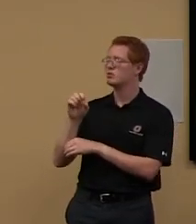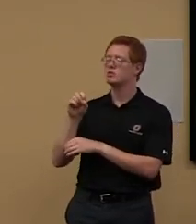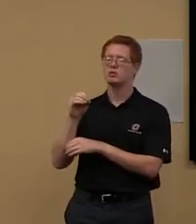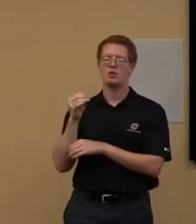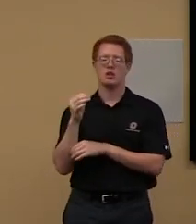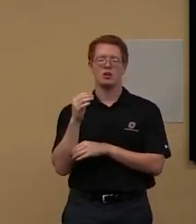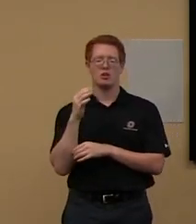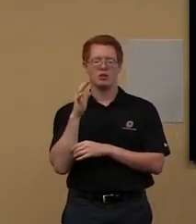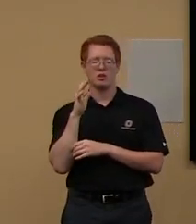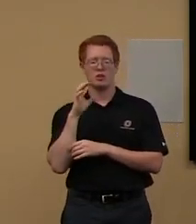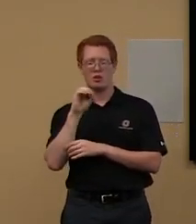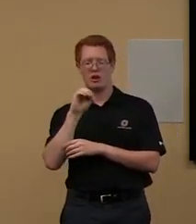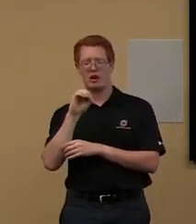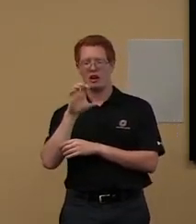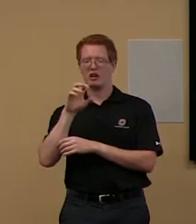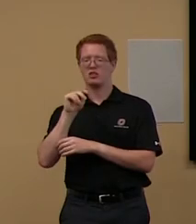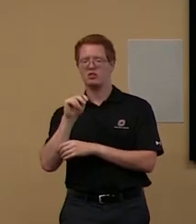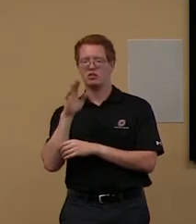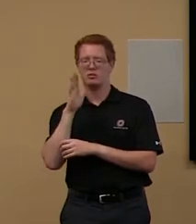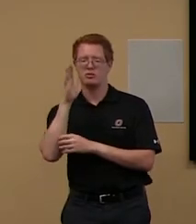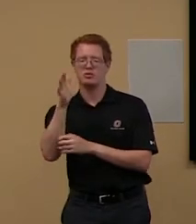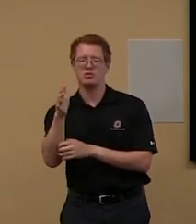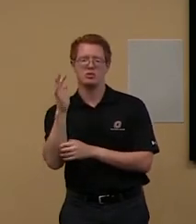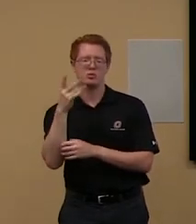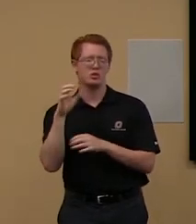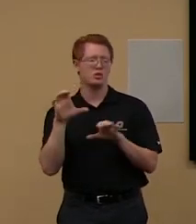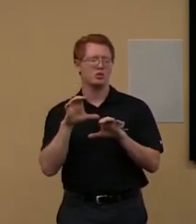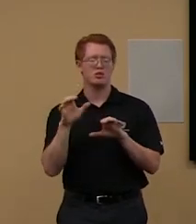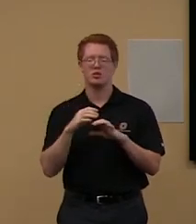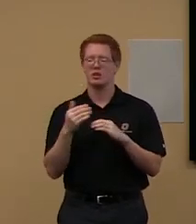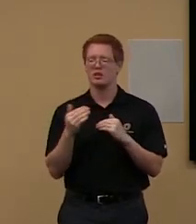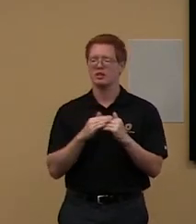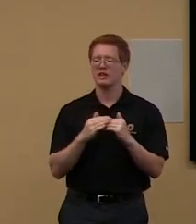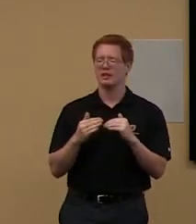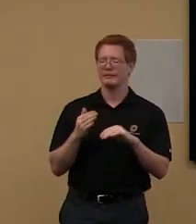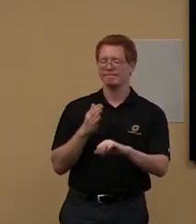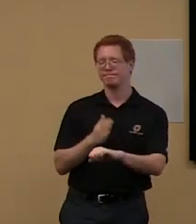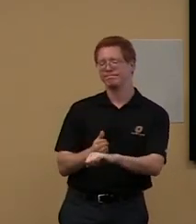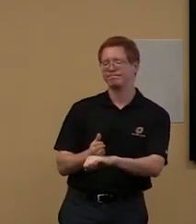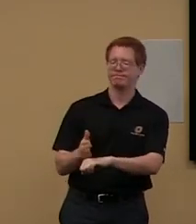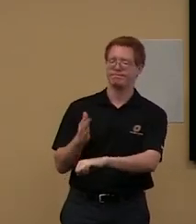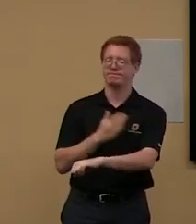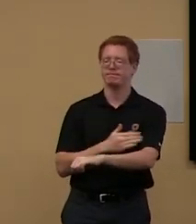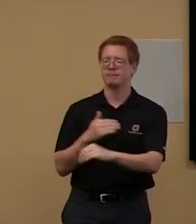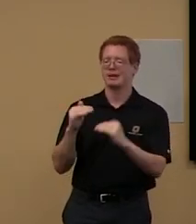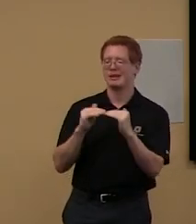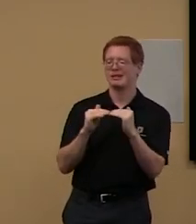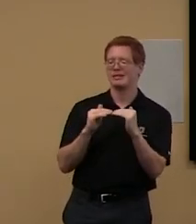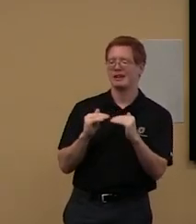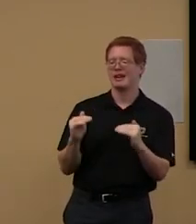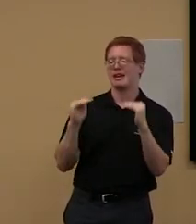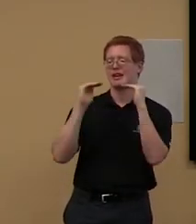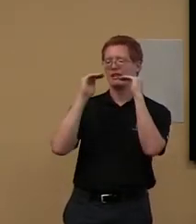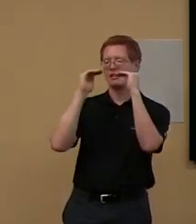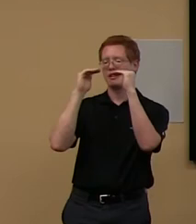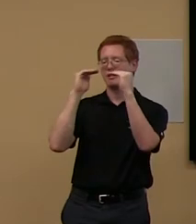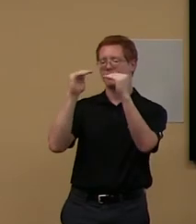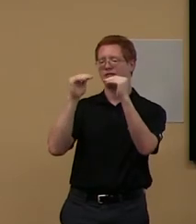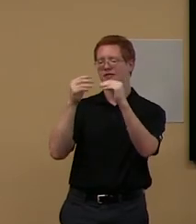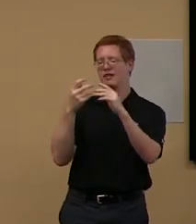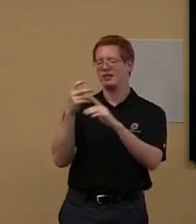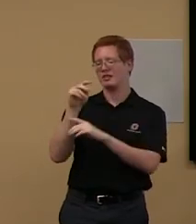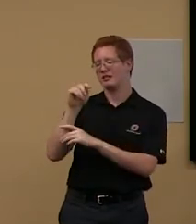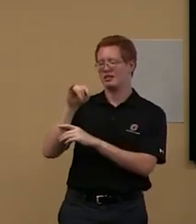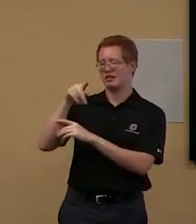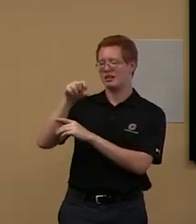that's basically the, um, kind of advanced kind of tips and tricks. So, um, it's